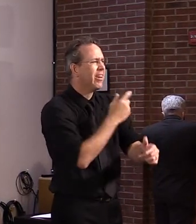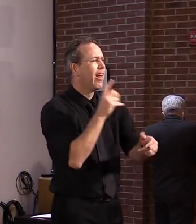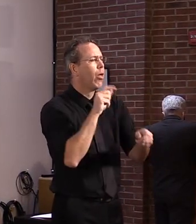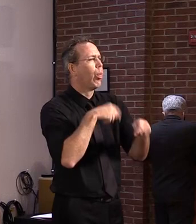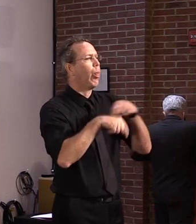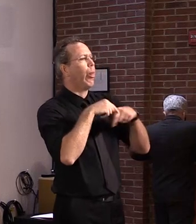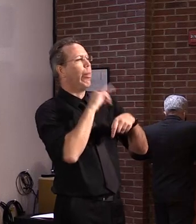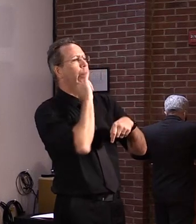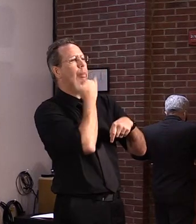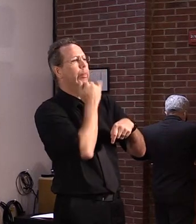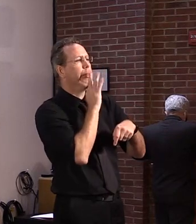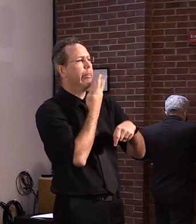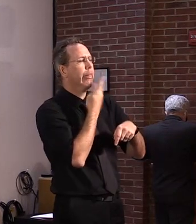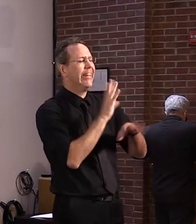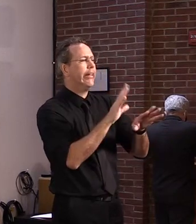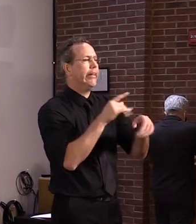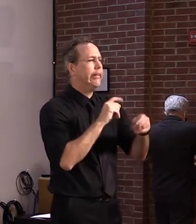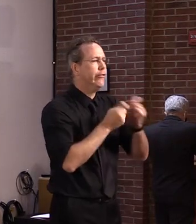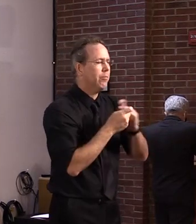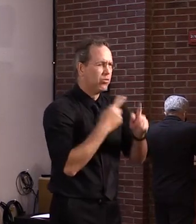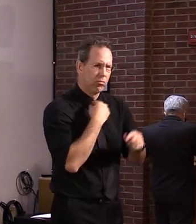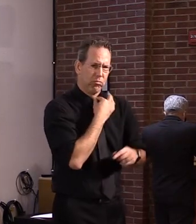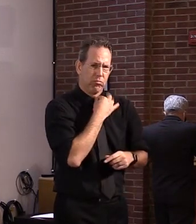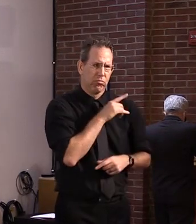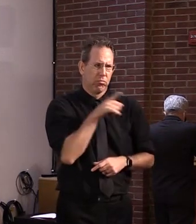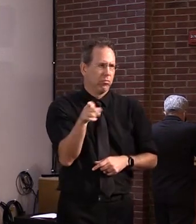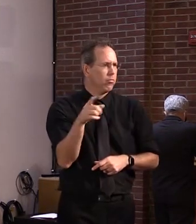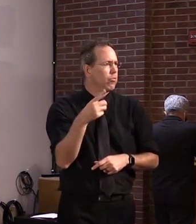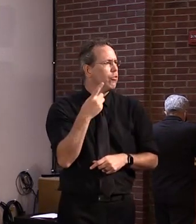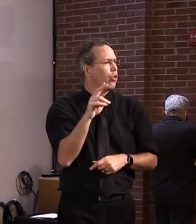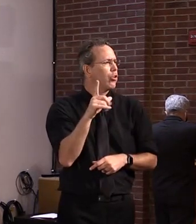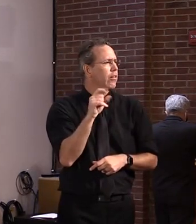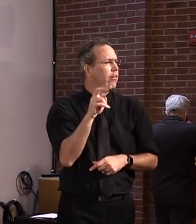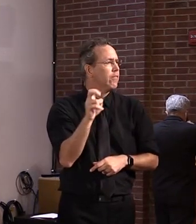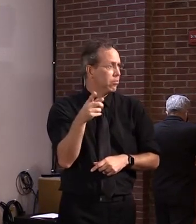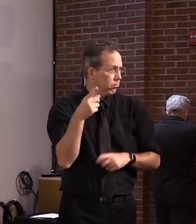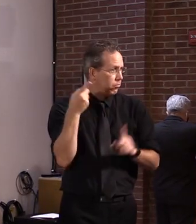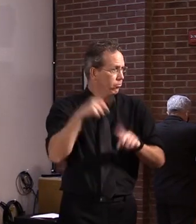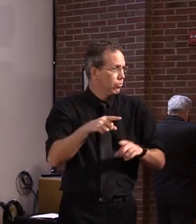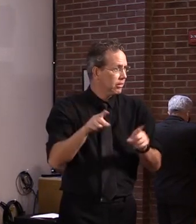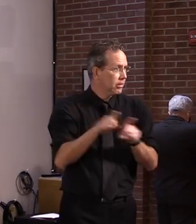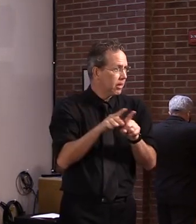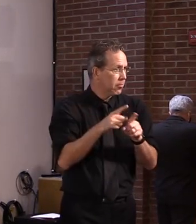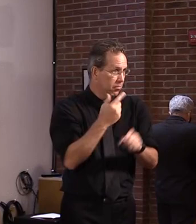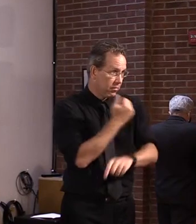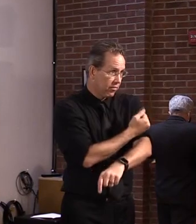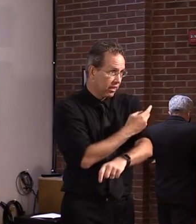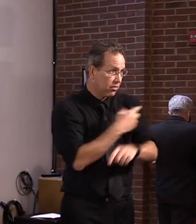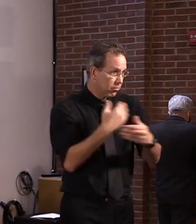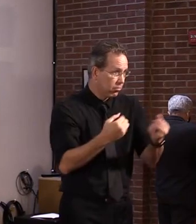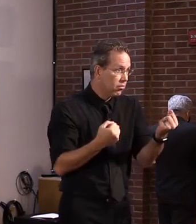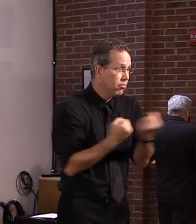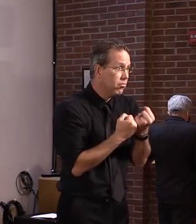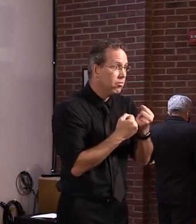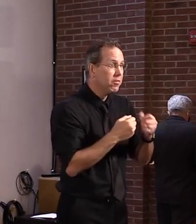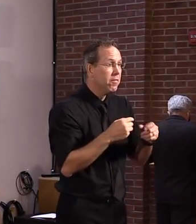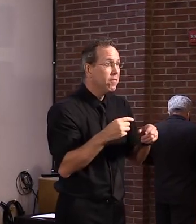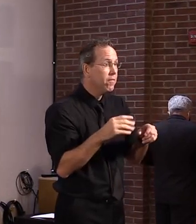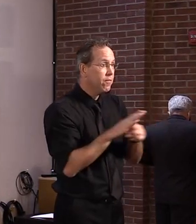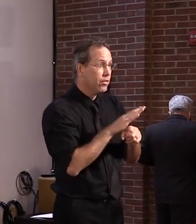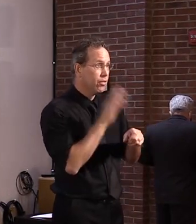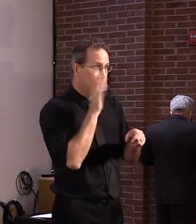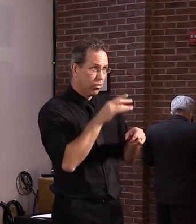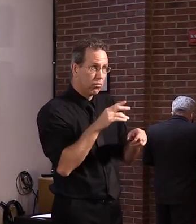vaccination mandatory? Yeah. Well, maybe I'll get my thoughts first and, and let the, uh, the doctor react